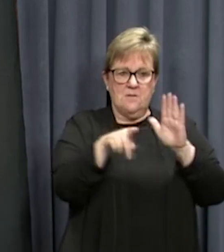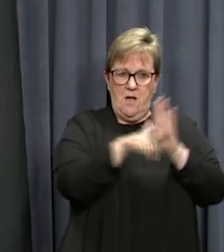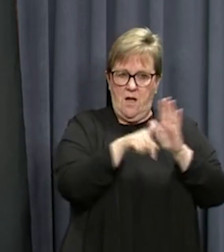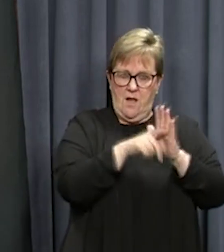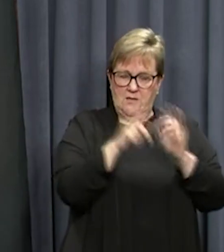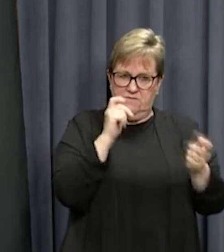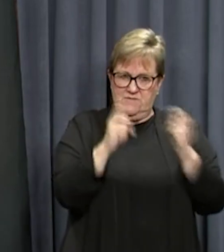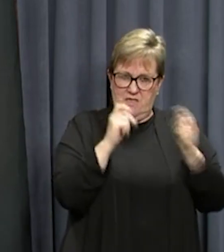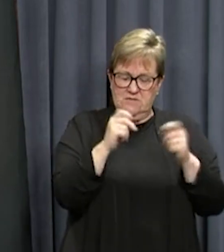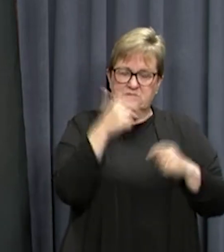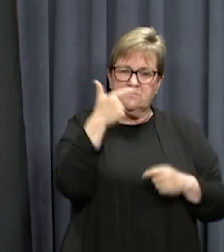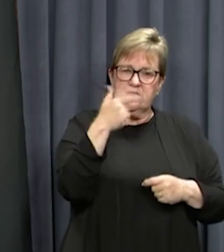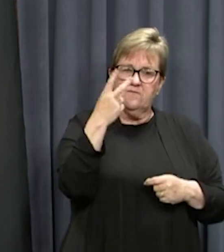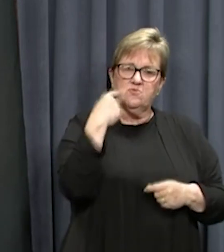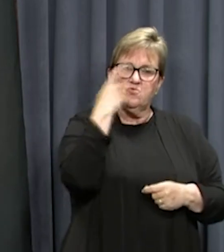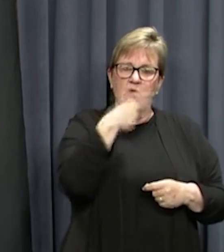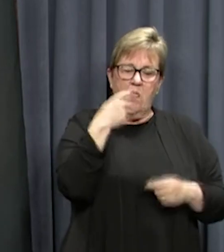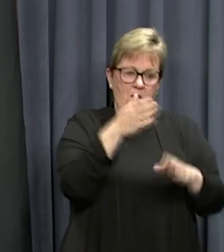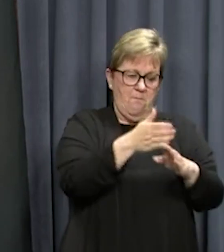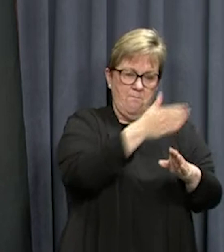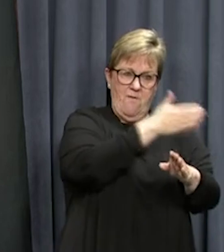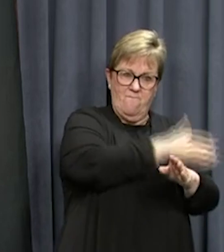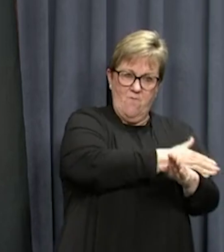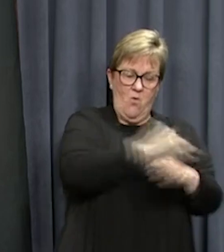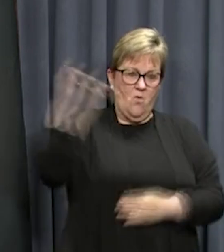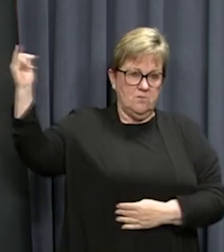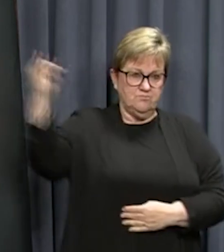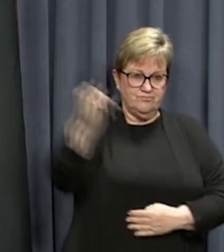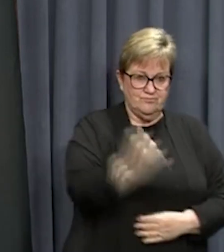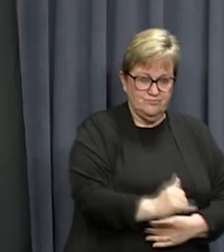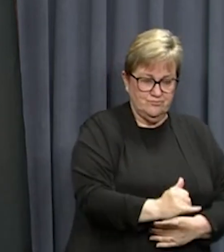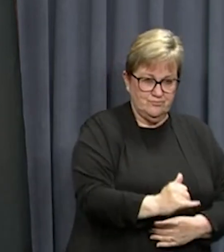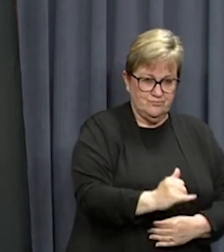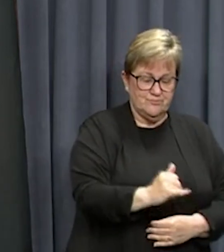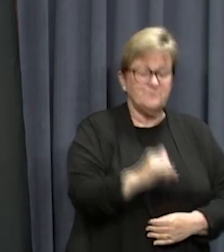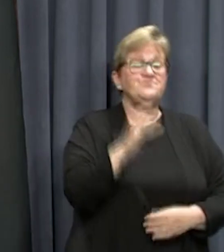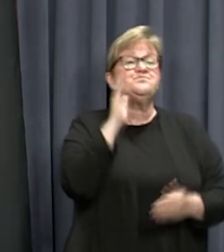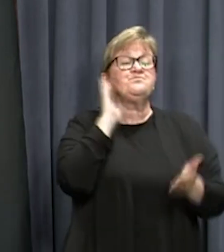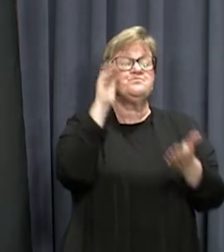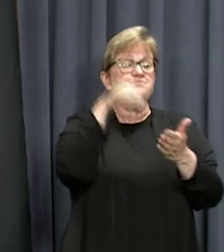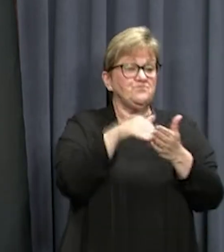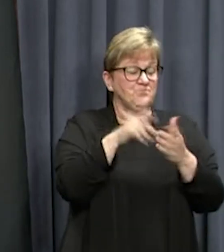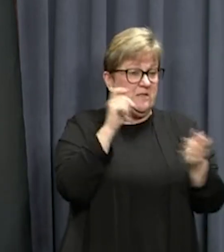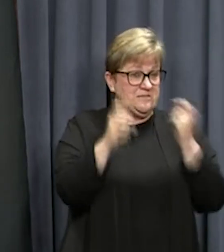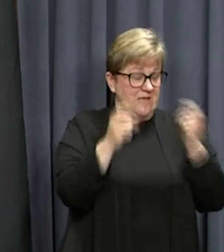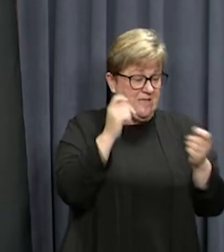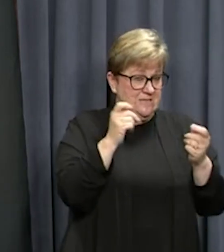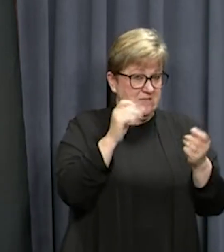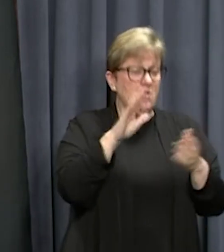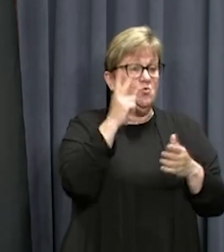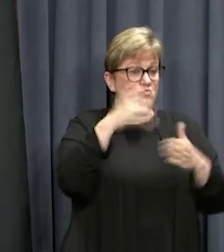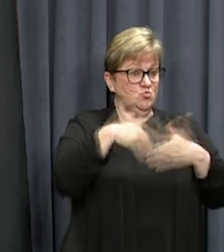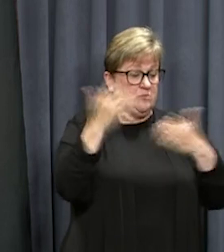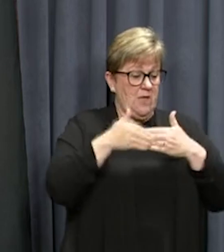test result within 72 hours prior to departure and undertake a PCR test within 48